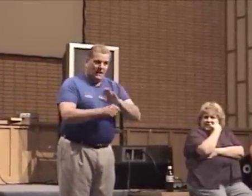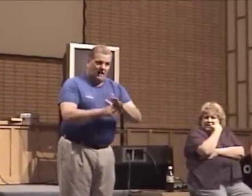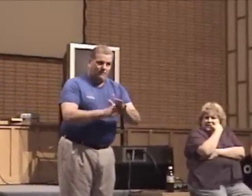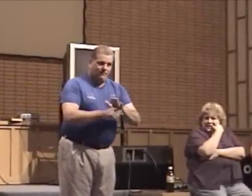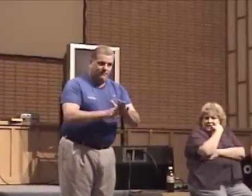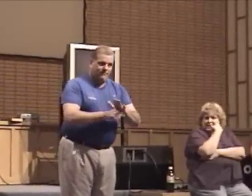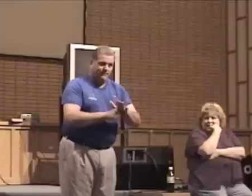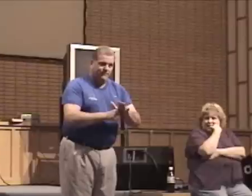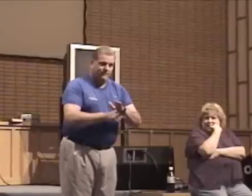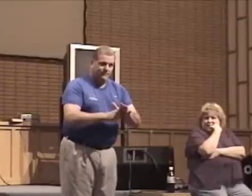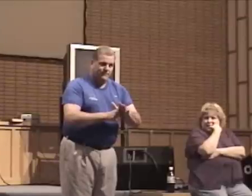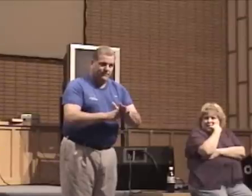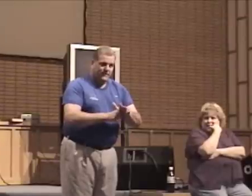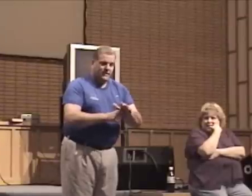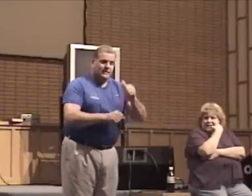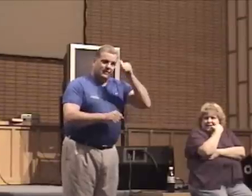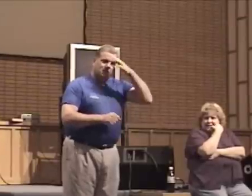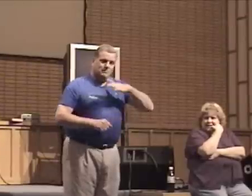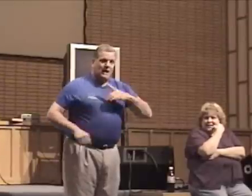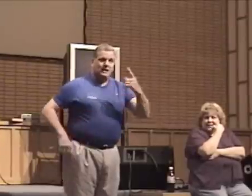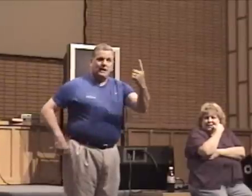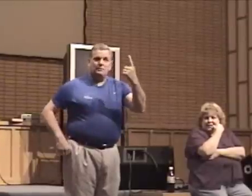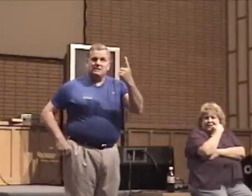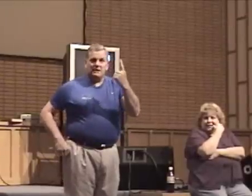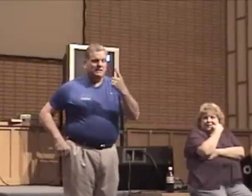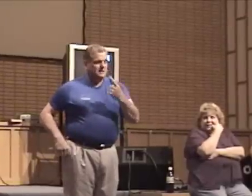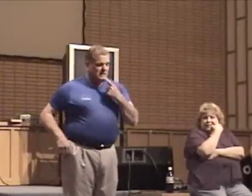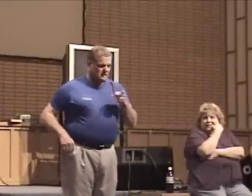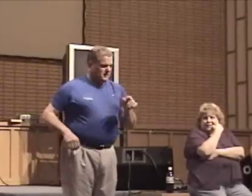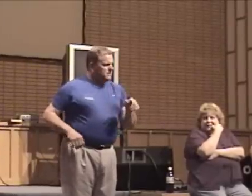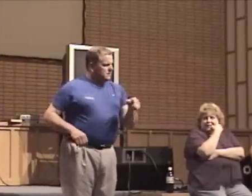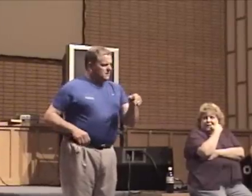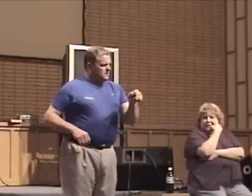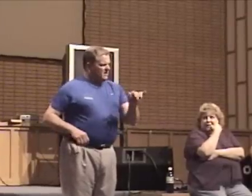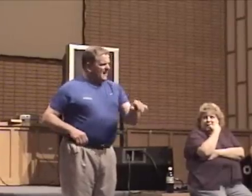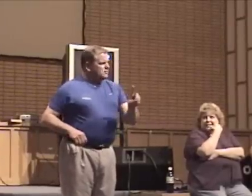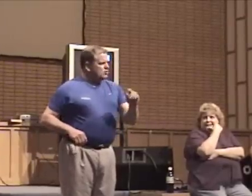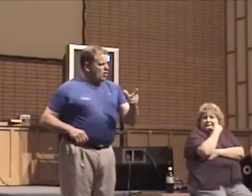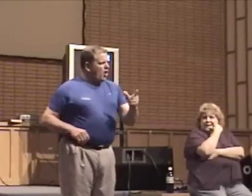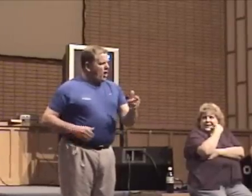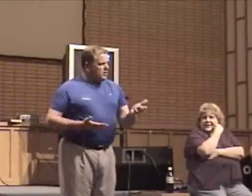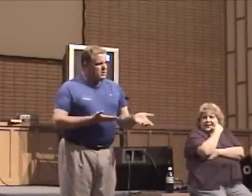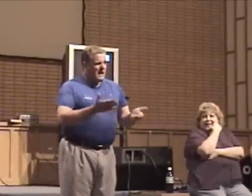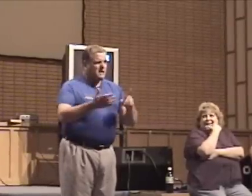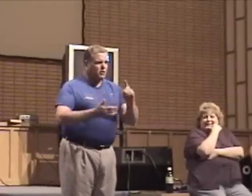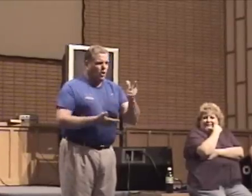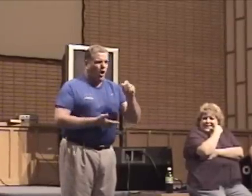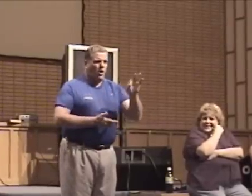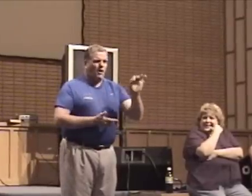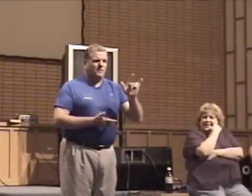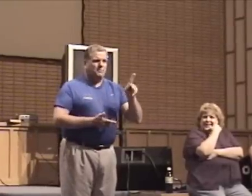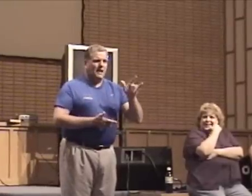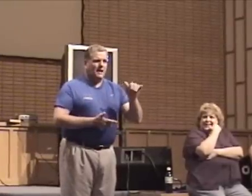sure not. There's a man that comes in and he says, that's a dog. It's a dog off the plane.